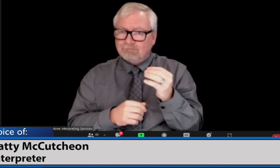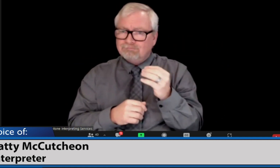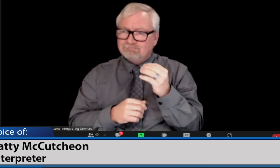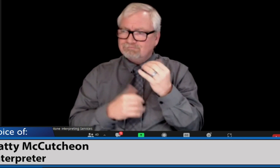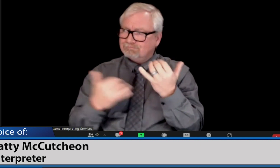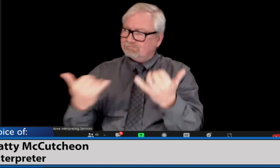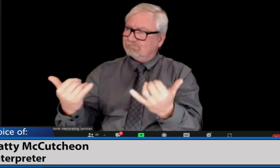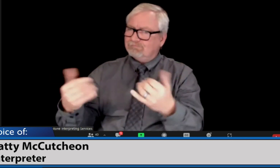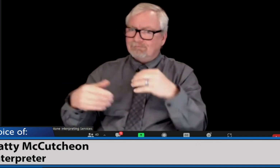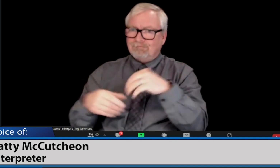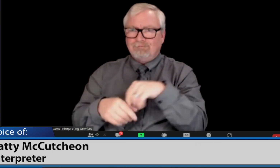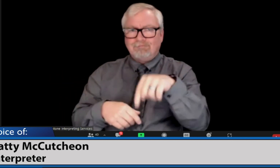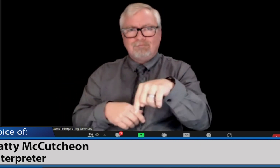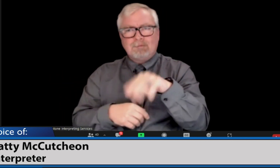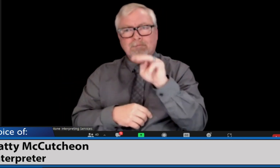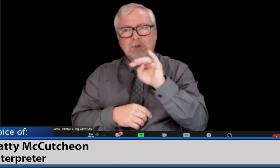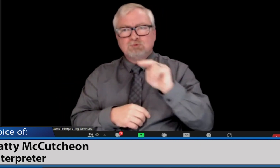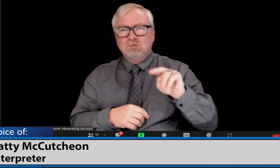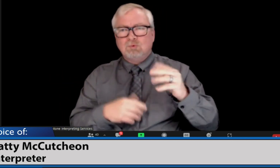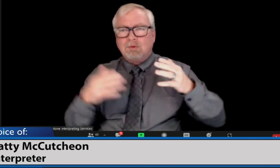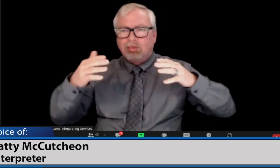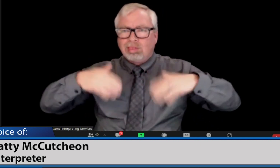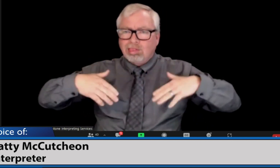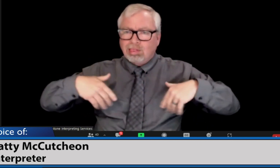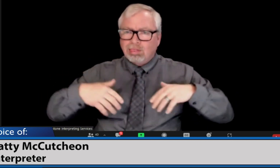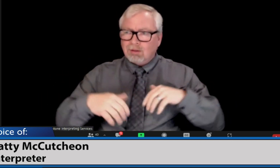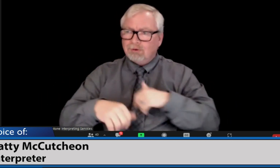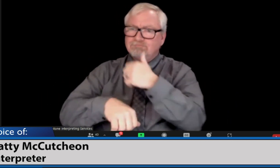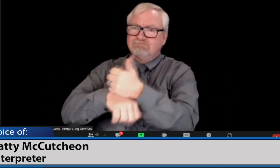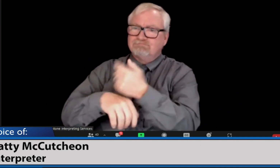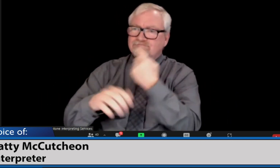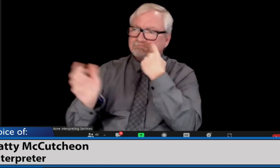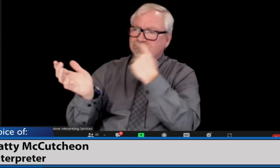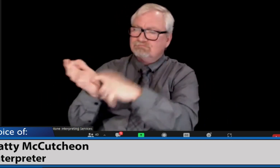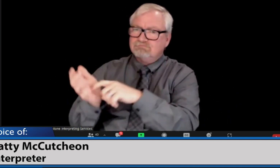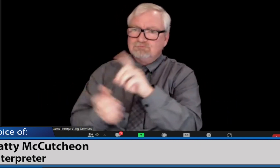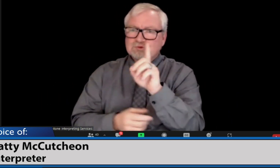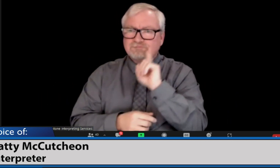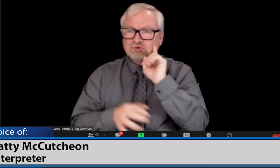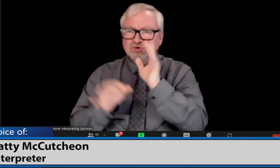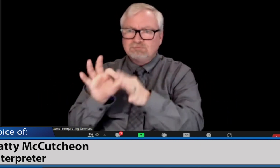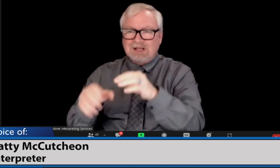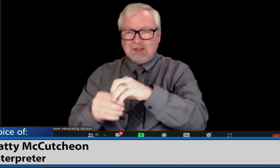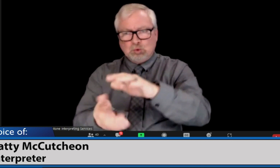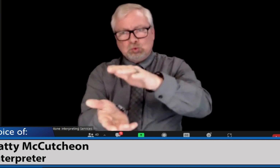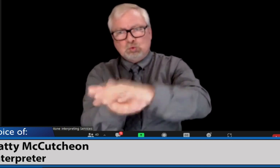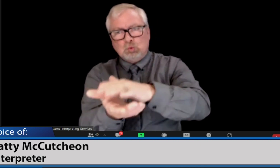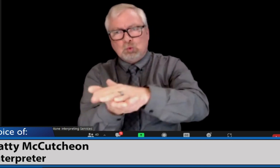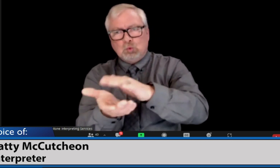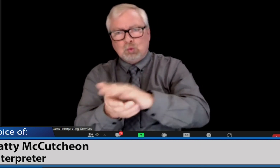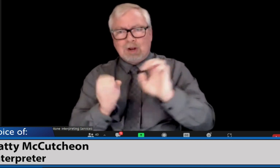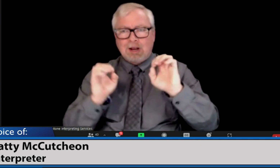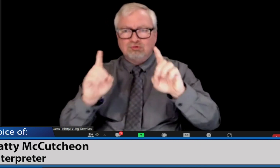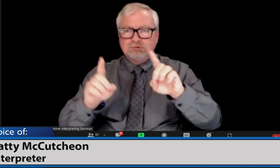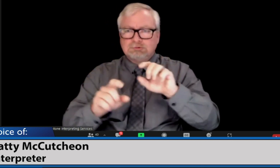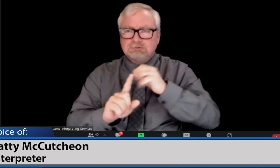history is rich there. And now we're finding in Minnesota, we're delayed in recognizing certified deaf